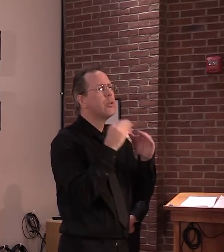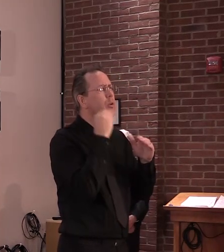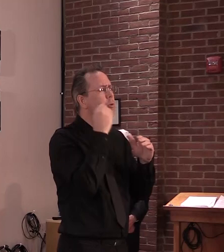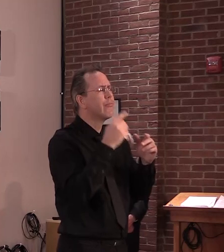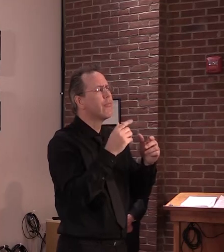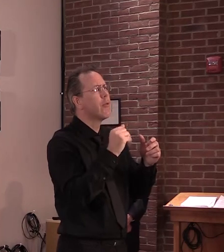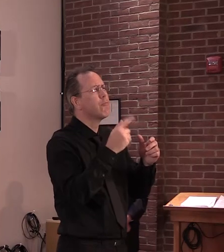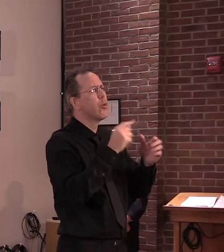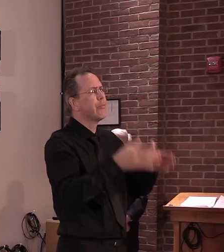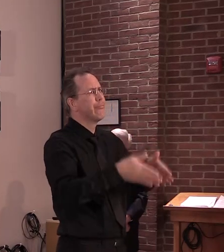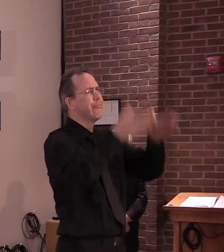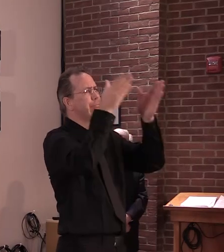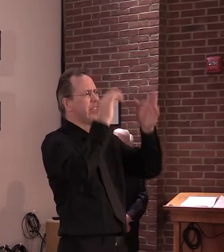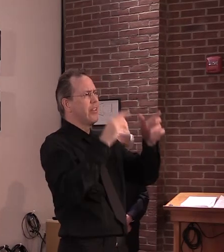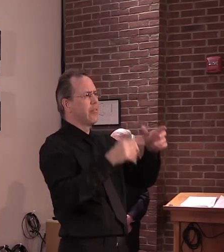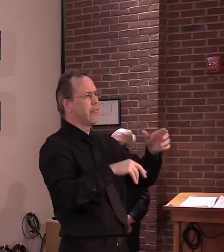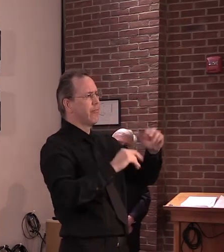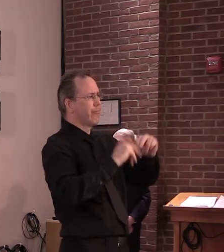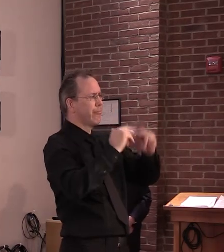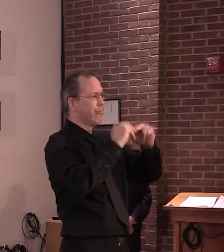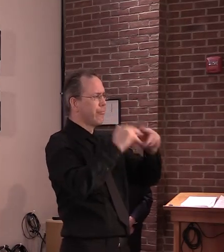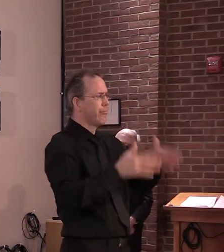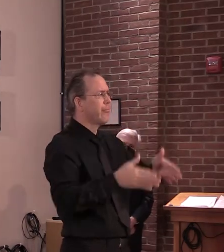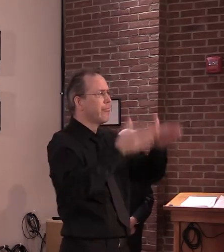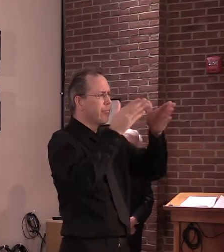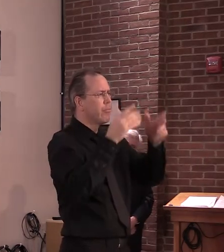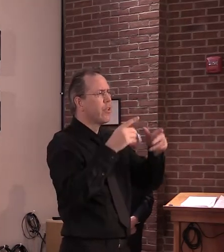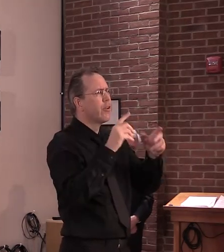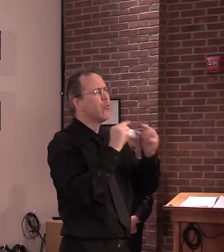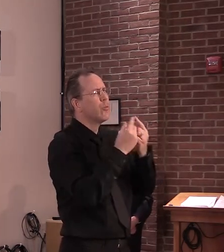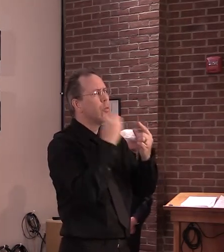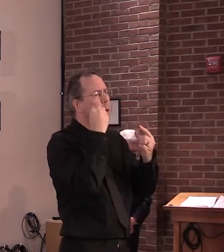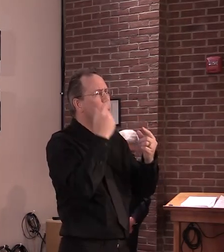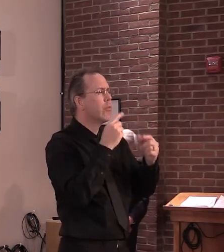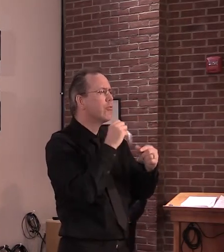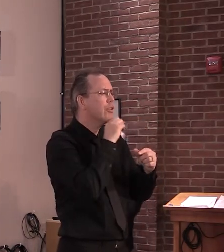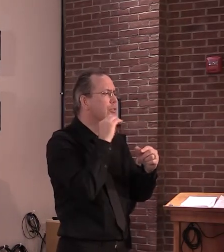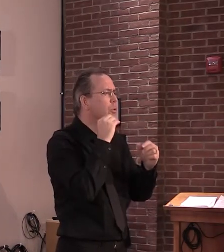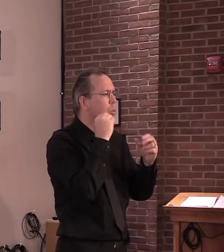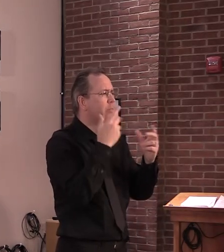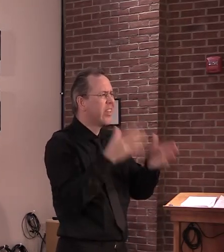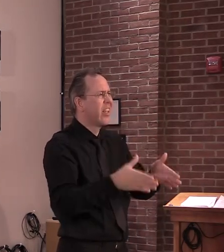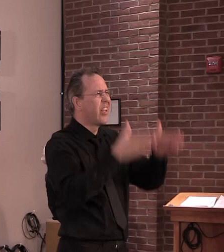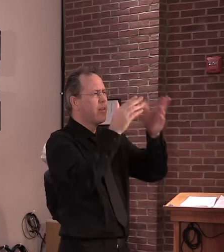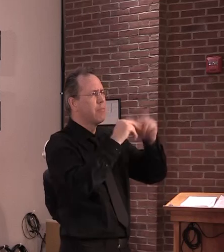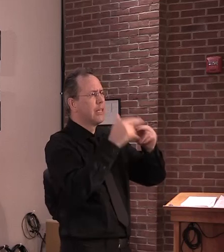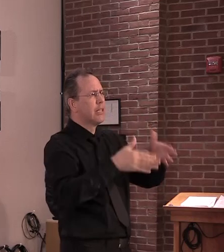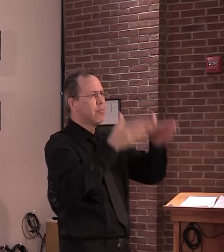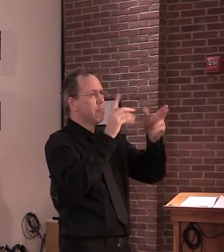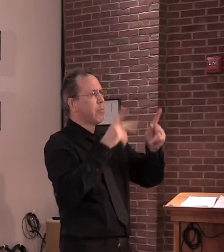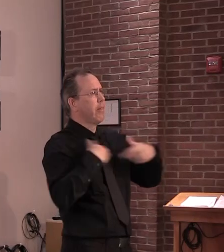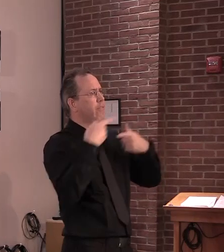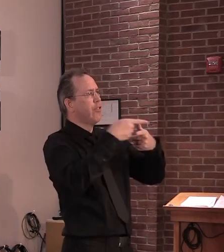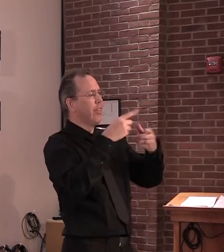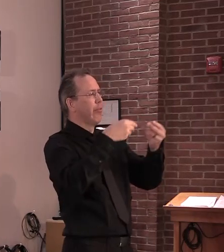I'm sorry. couldn't hear that. A what setting? A congregate living setting. Oh, I see. Okay.